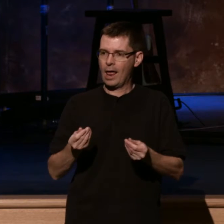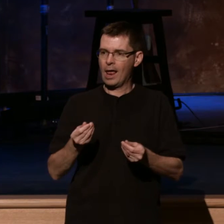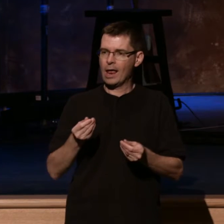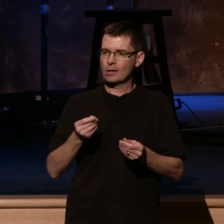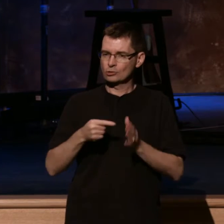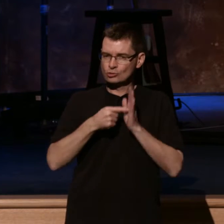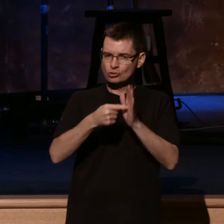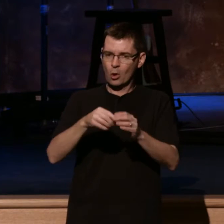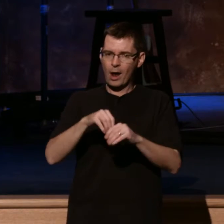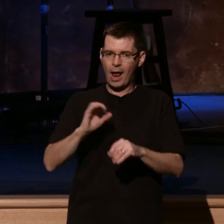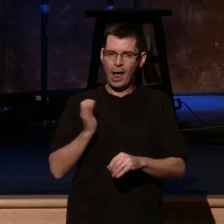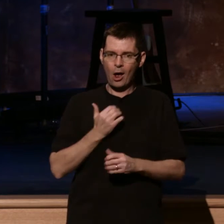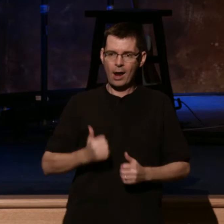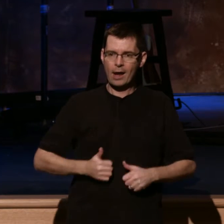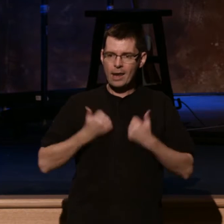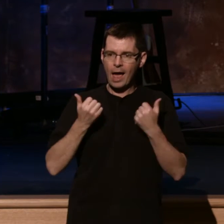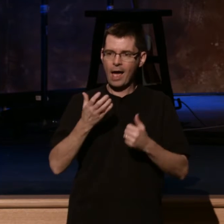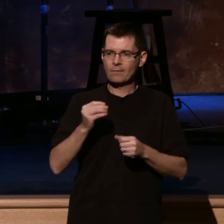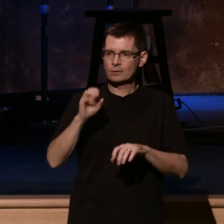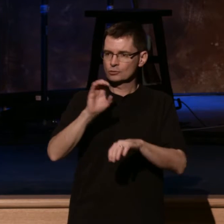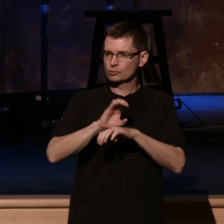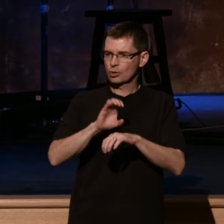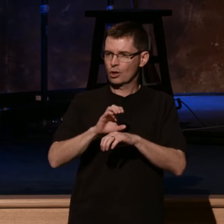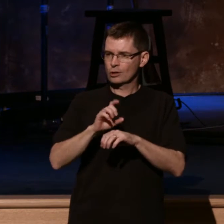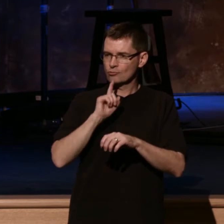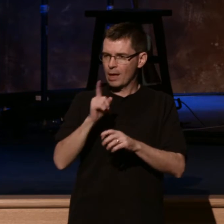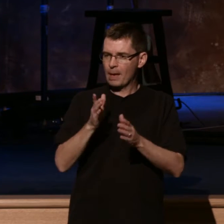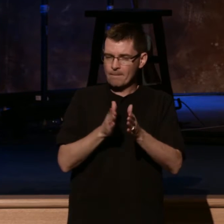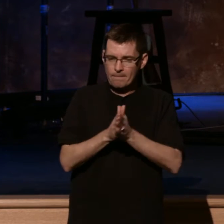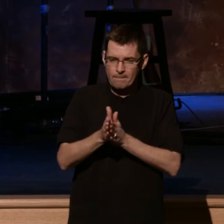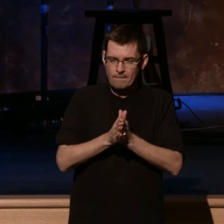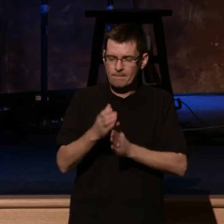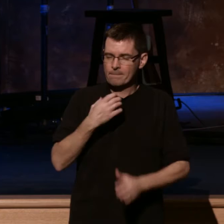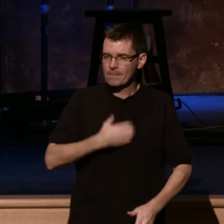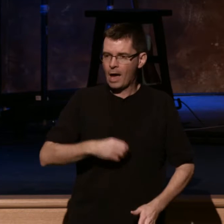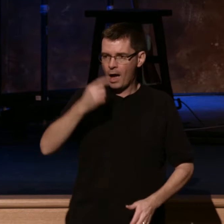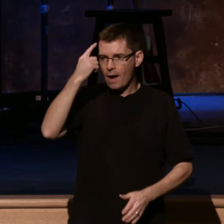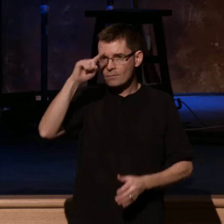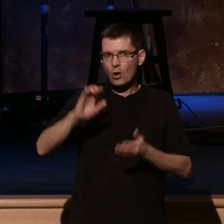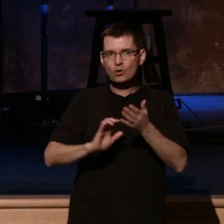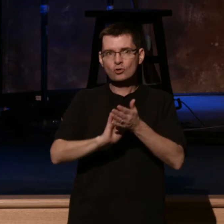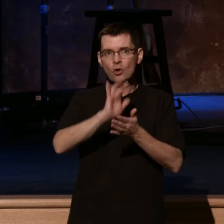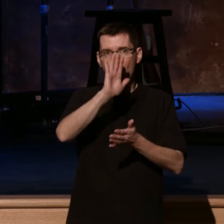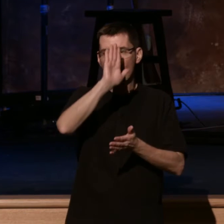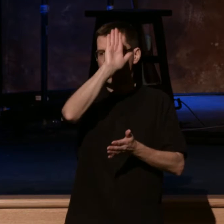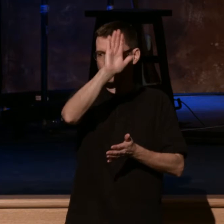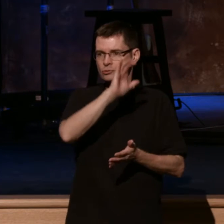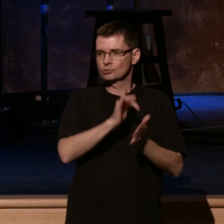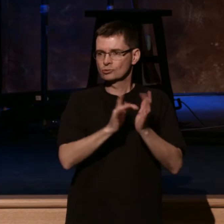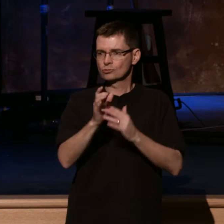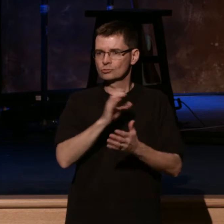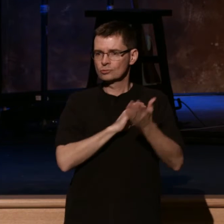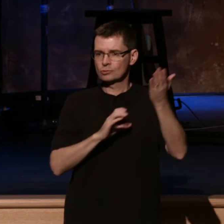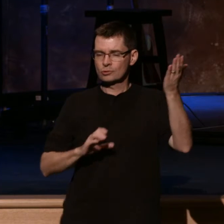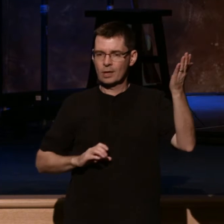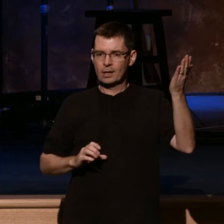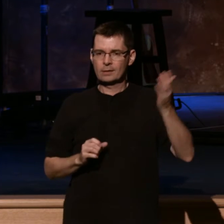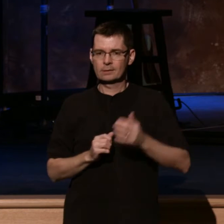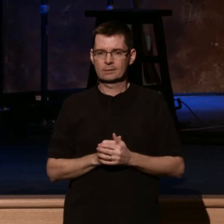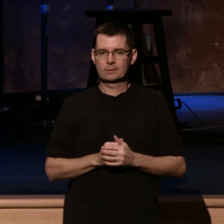A passion for the glory of Jesus Christ. Now again, the word glory is one we hear a lot about. Sometimes we don't